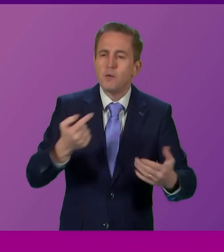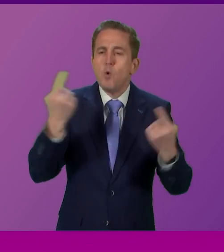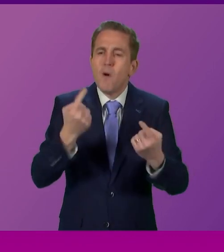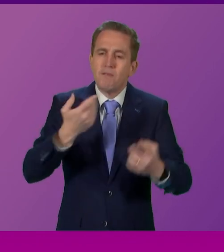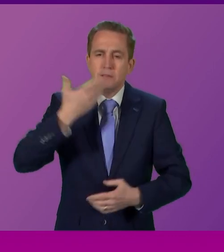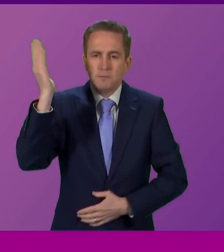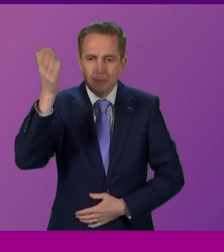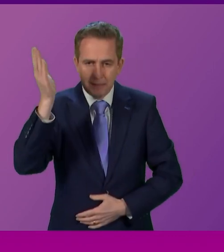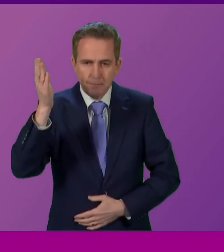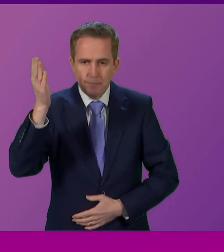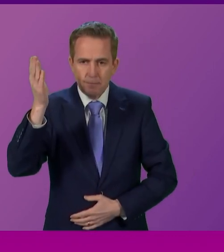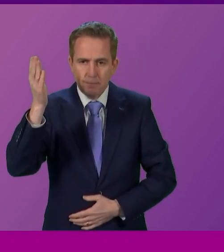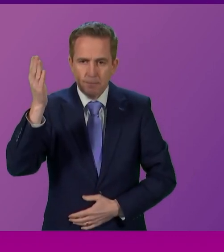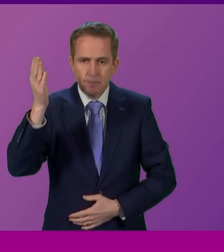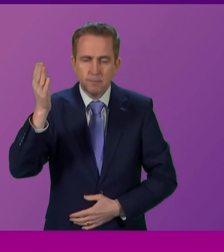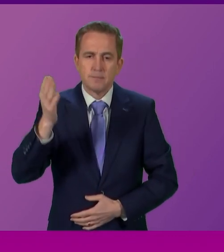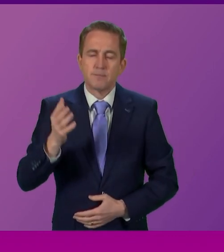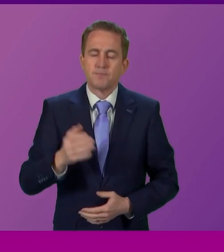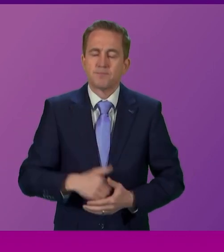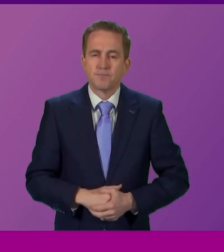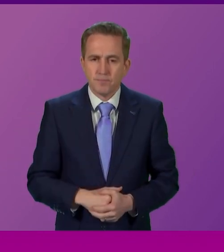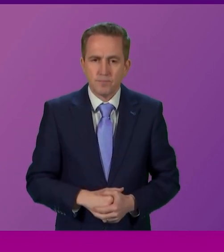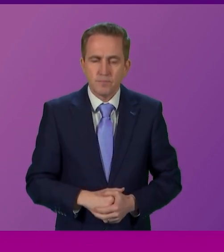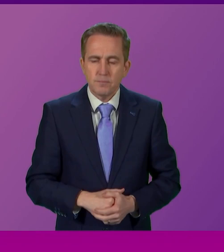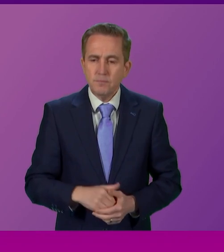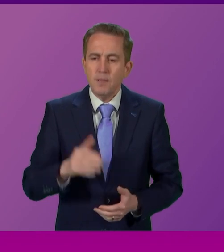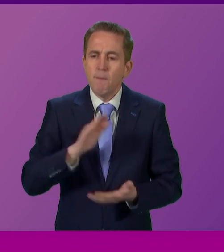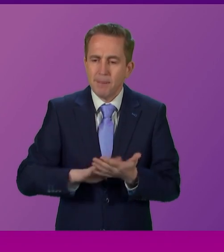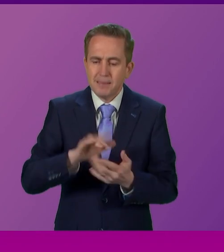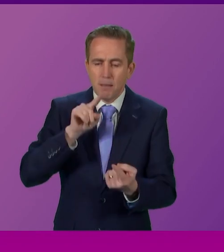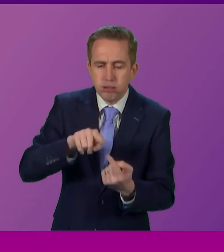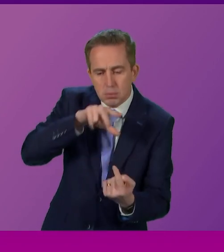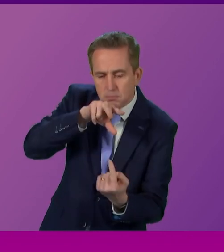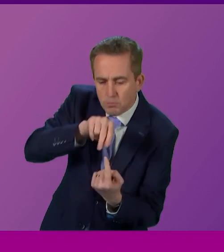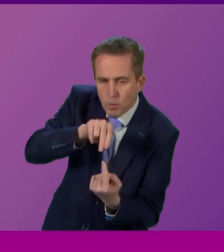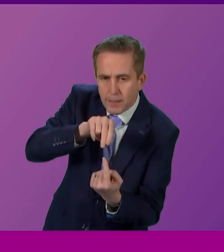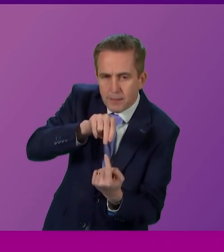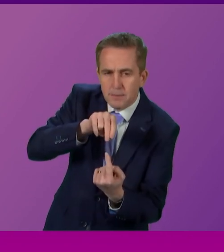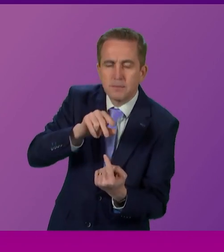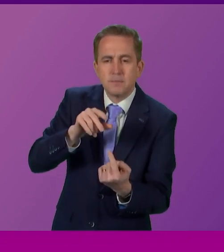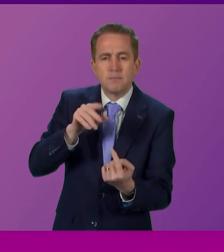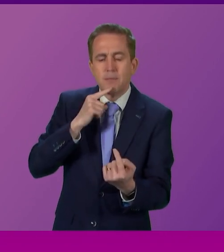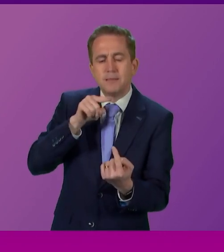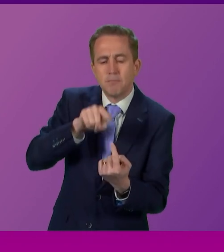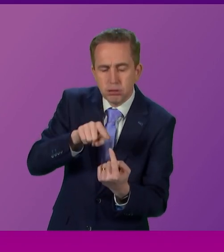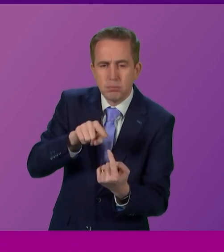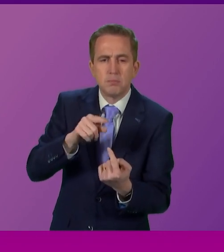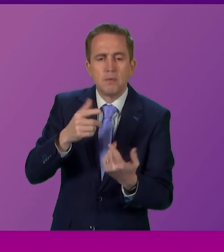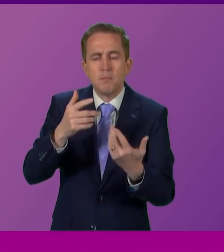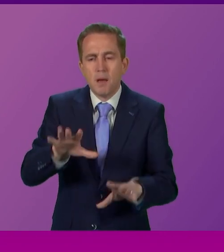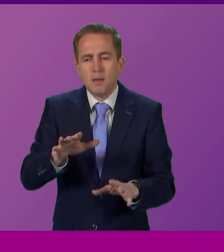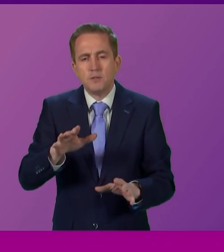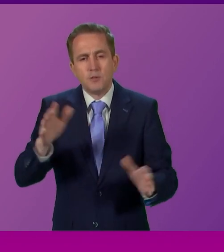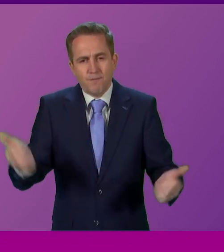encourage Sharon Dowie to move the microphone slightly closer to her. I think that will help as well. Sharon Dowie, can give you a little bit more time, but you should start winding up now.